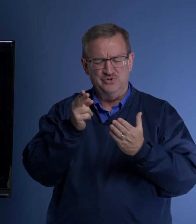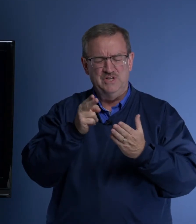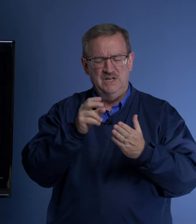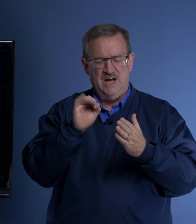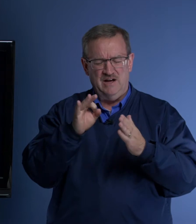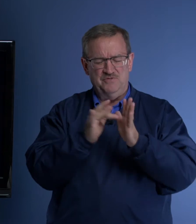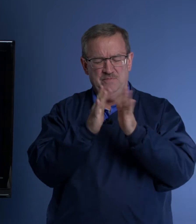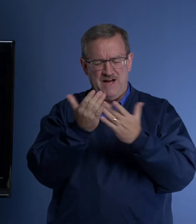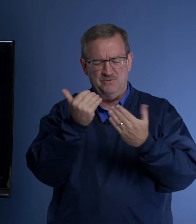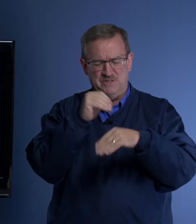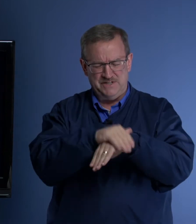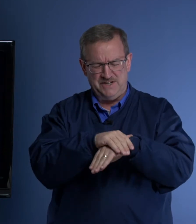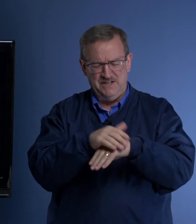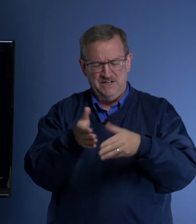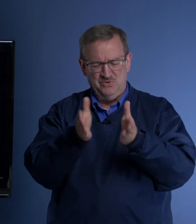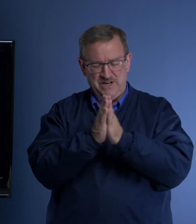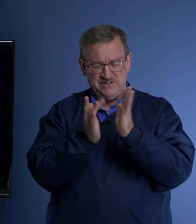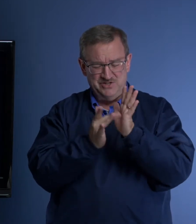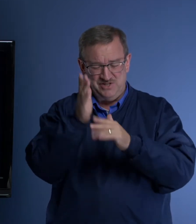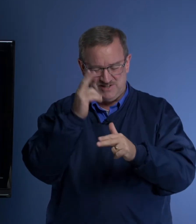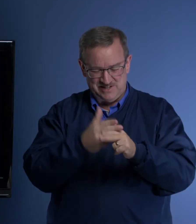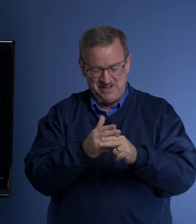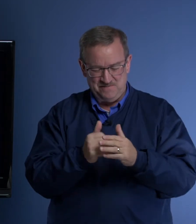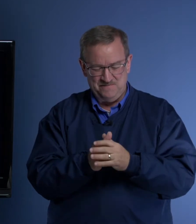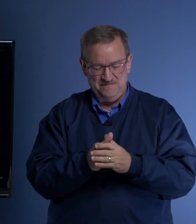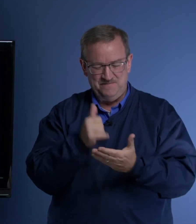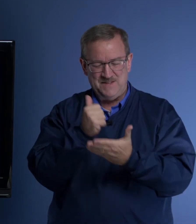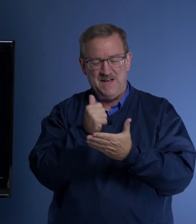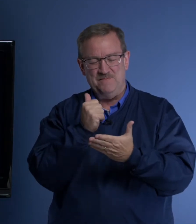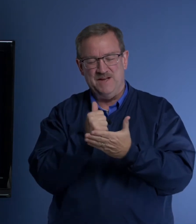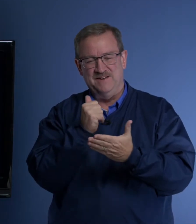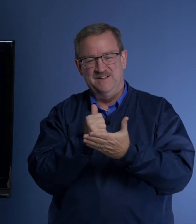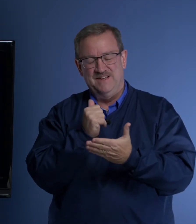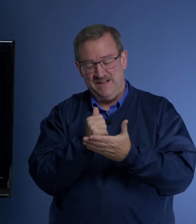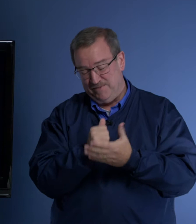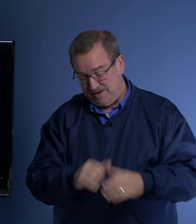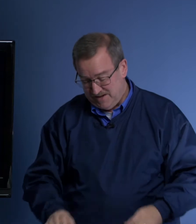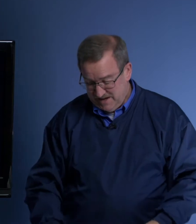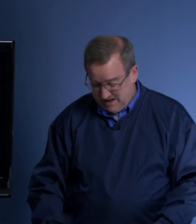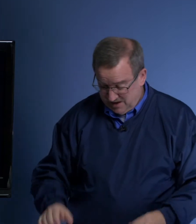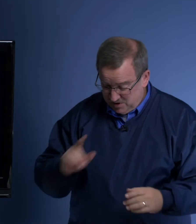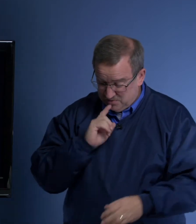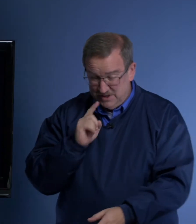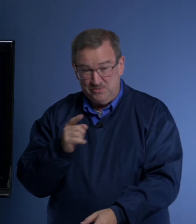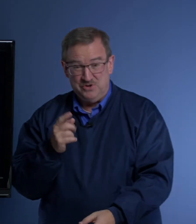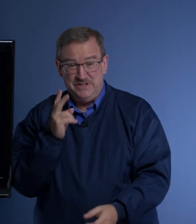of the Bible tonight. We ask in Jesus' name, amen, amen. Well, really, we're going to